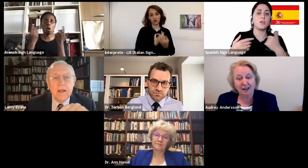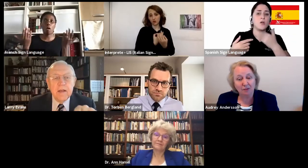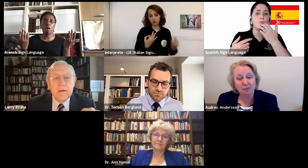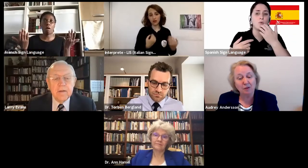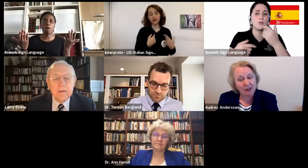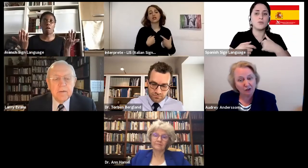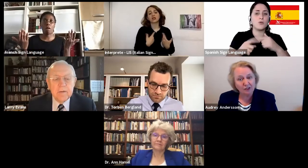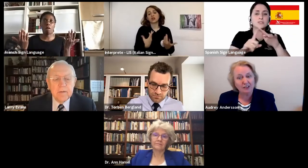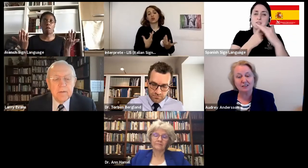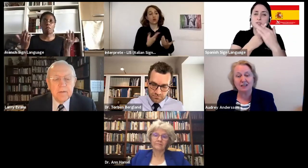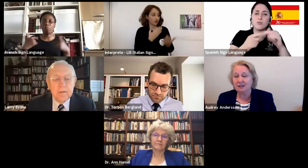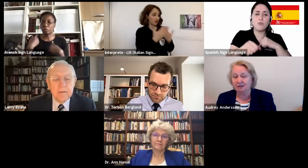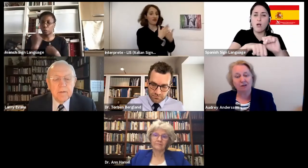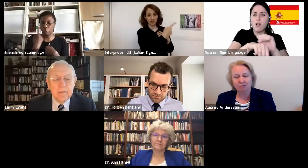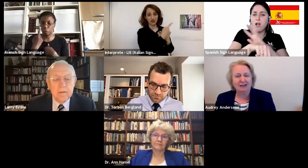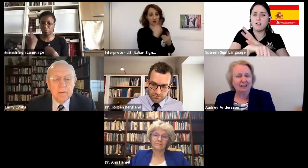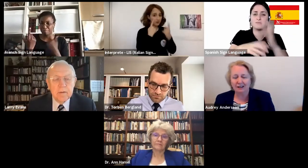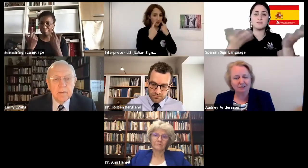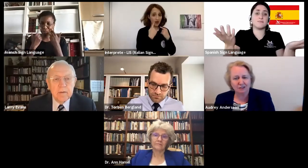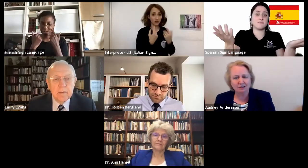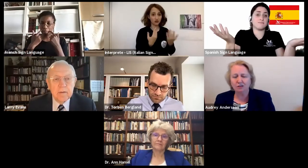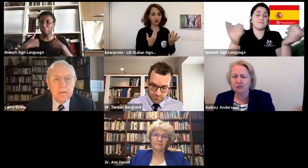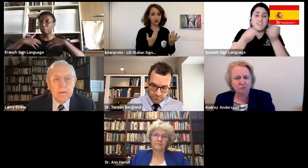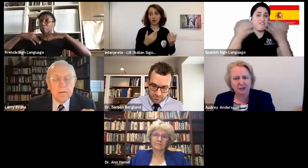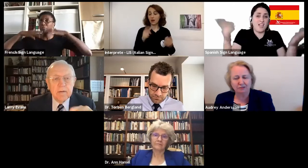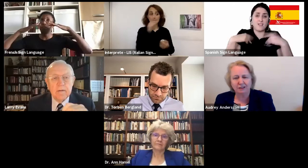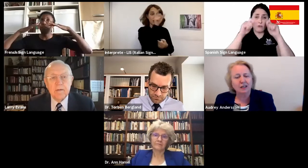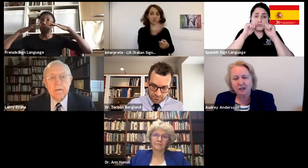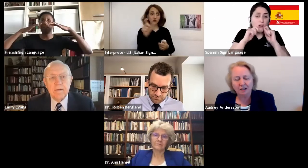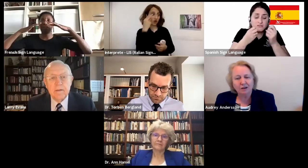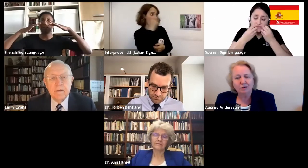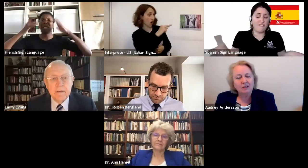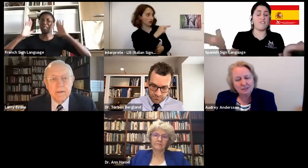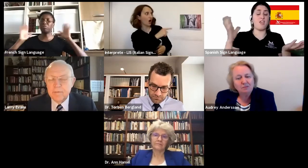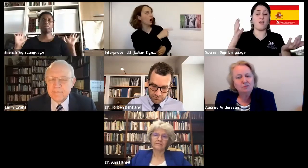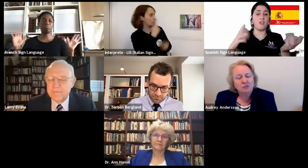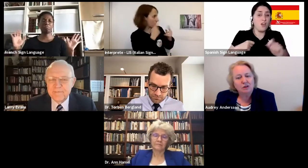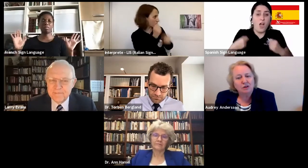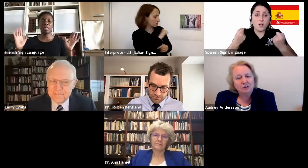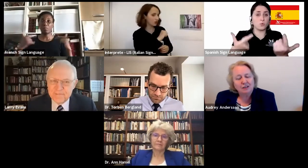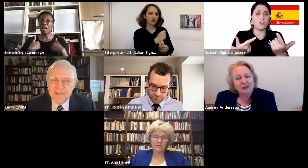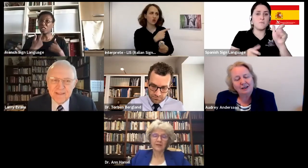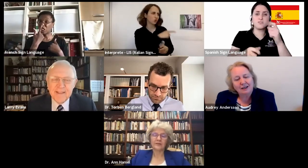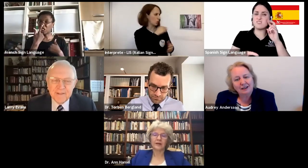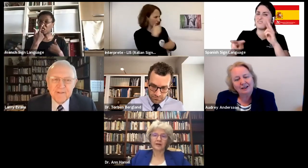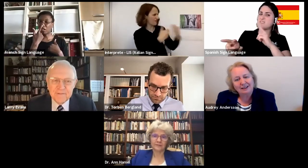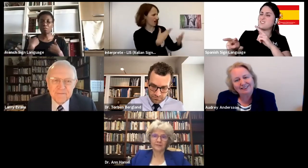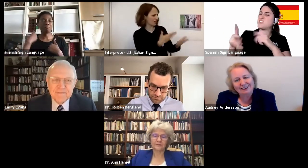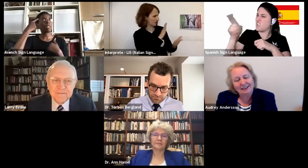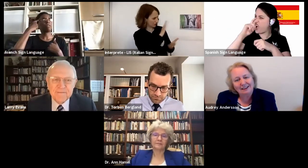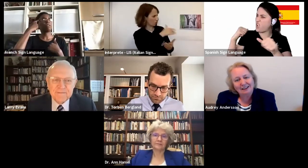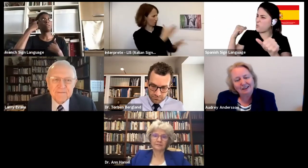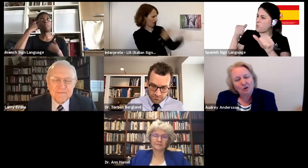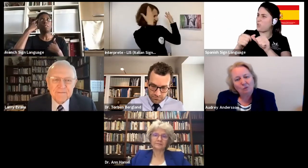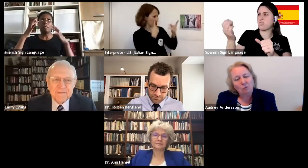And people can look at it and say, you know, really, after so long, you should be over it. No, sometimes you're not. And I